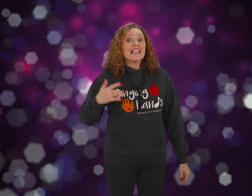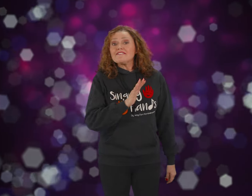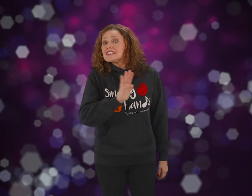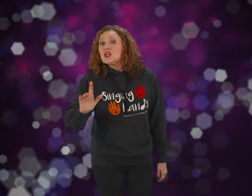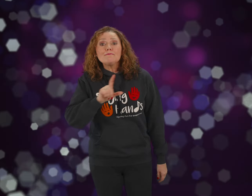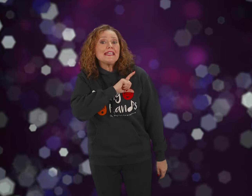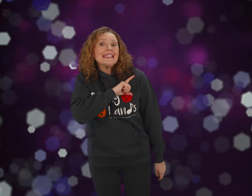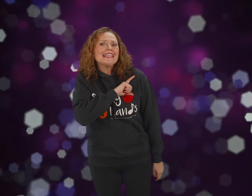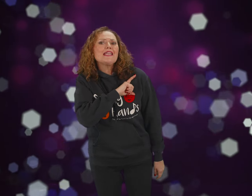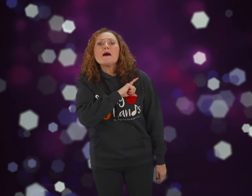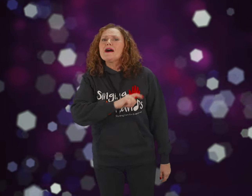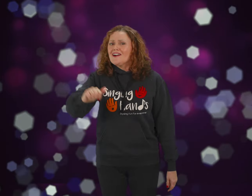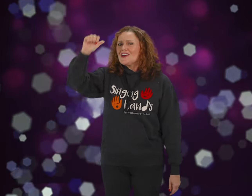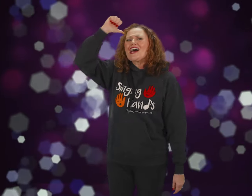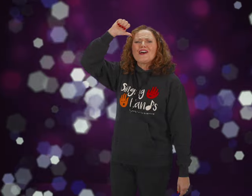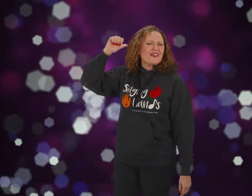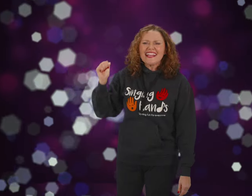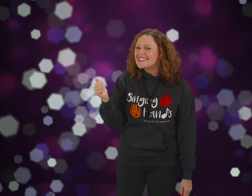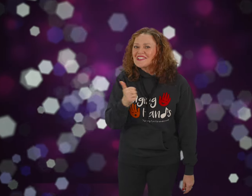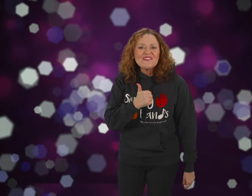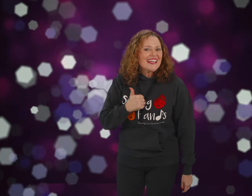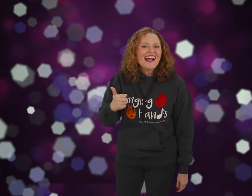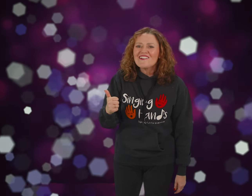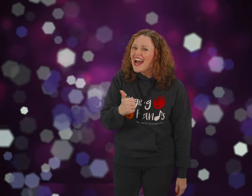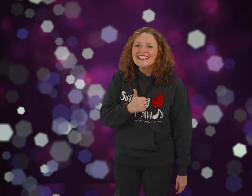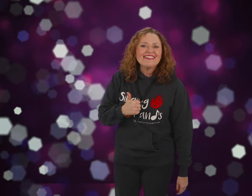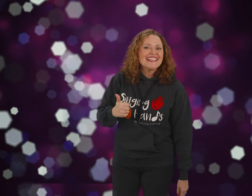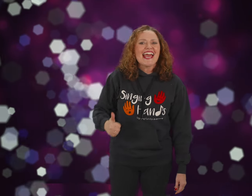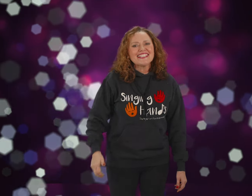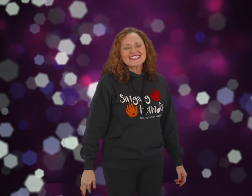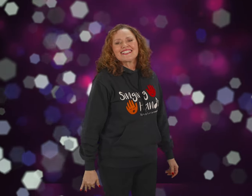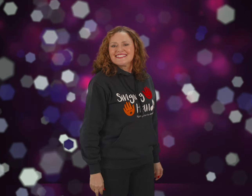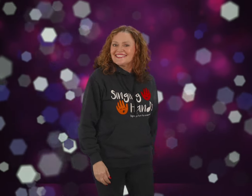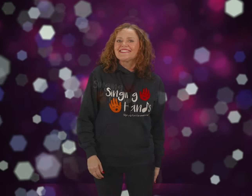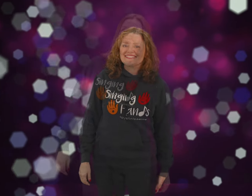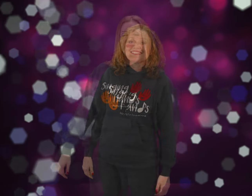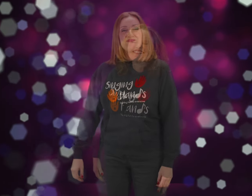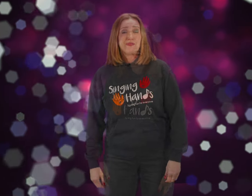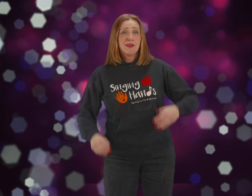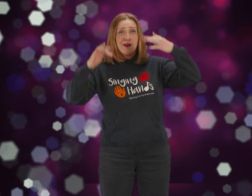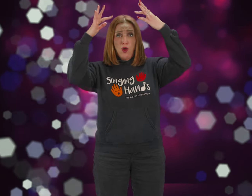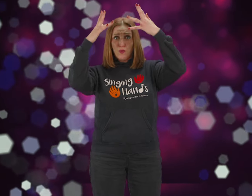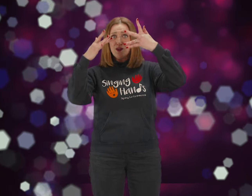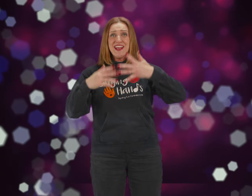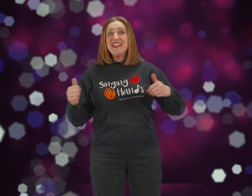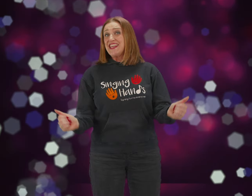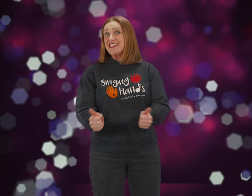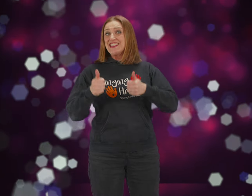life has no meaning But I know things will be alright in the end When the rainy days are